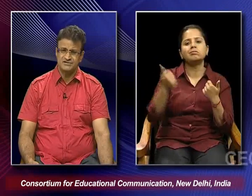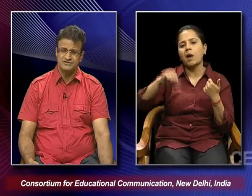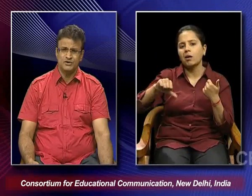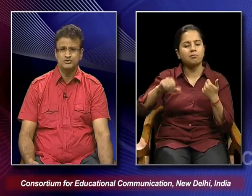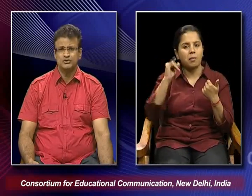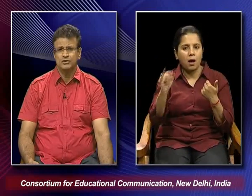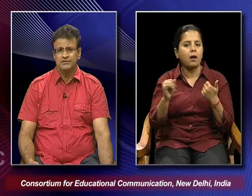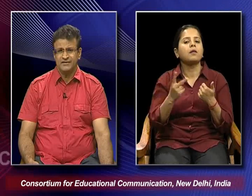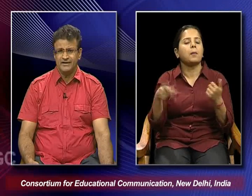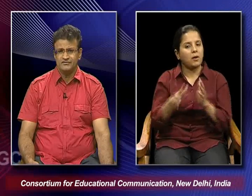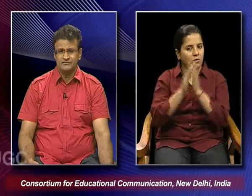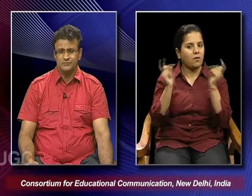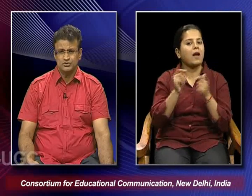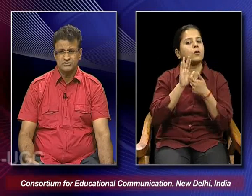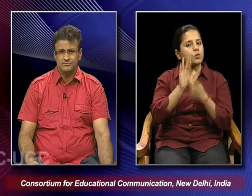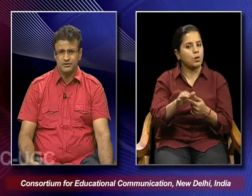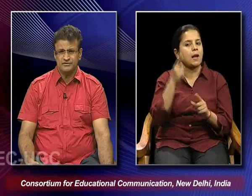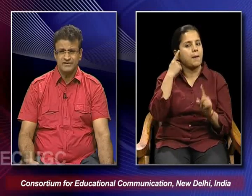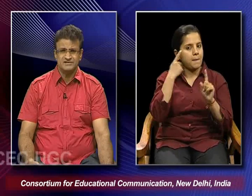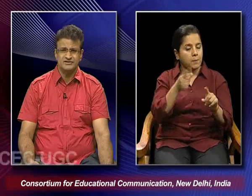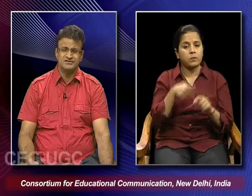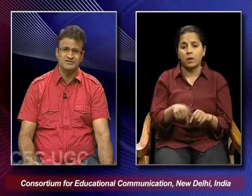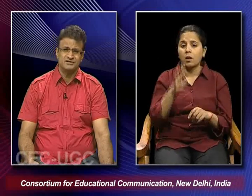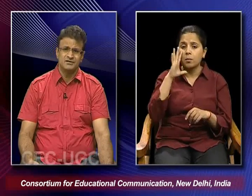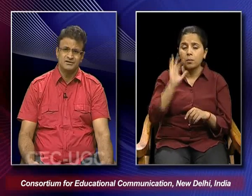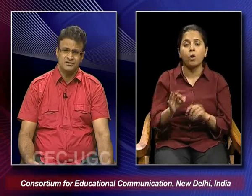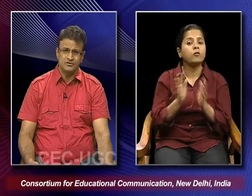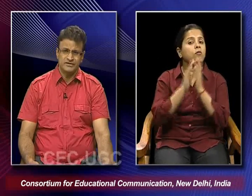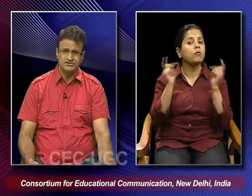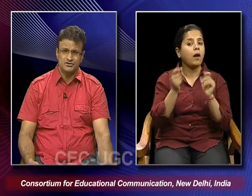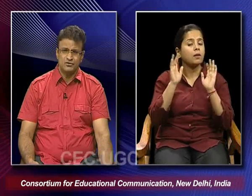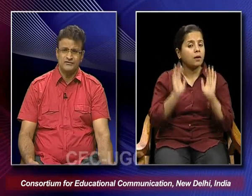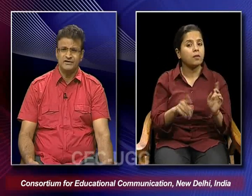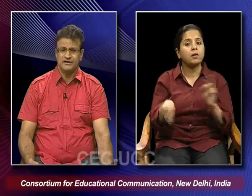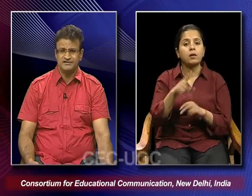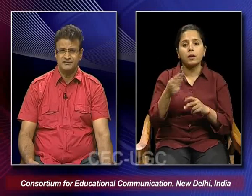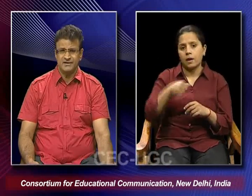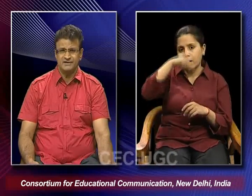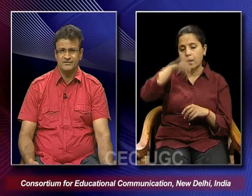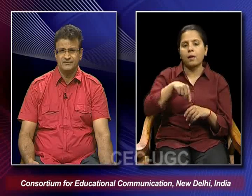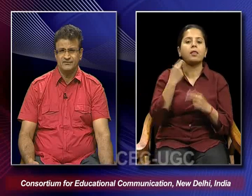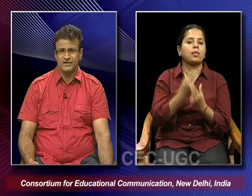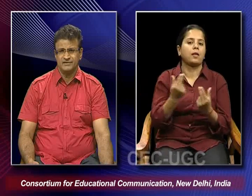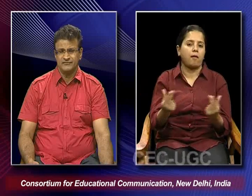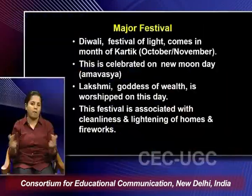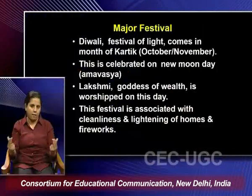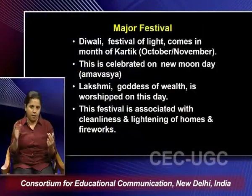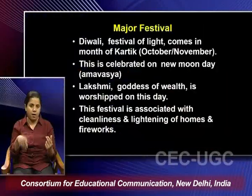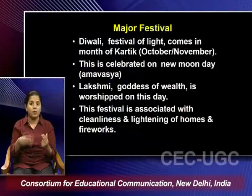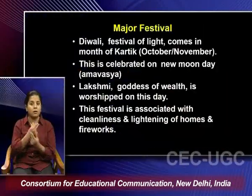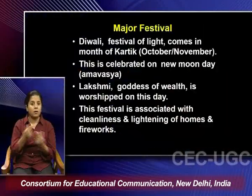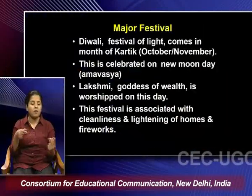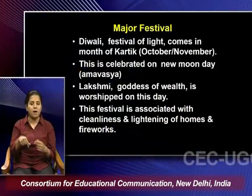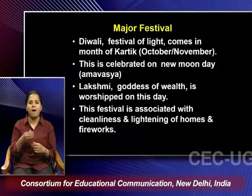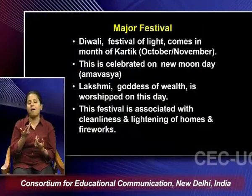festivals. We also find one of the most important festivals in the context of India is Diwali where we find the festival of